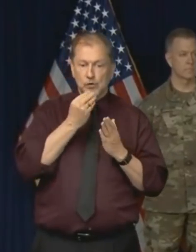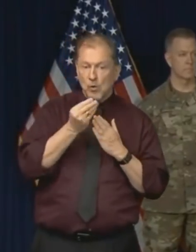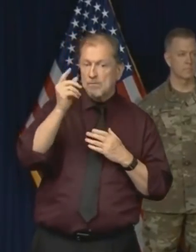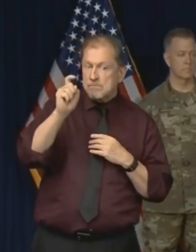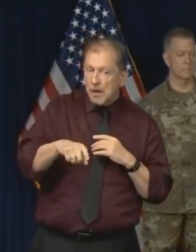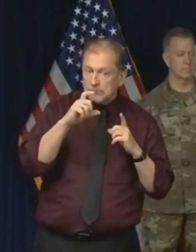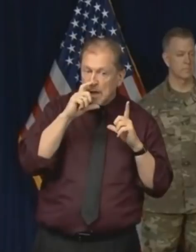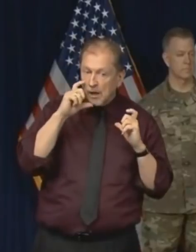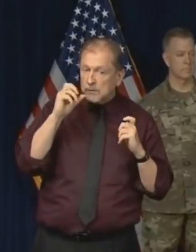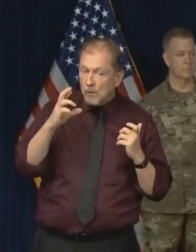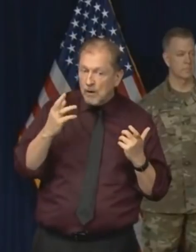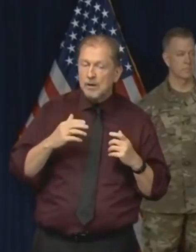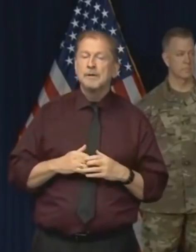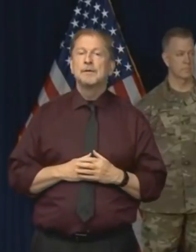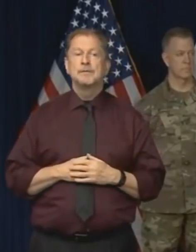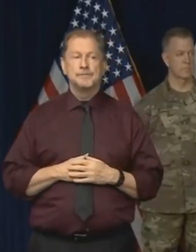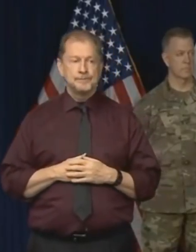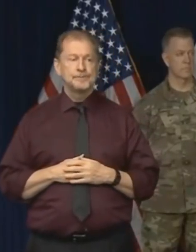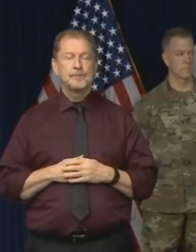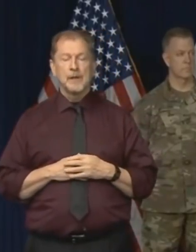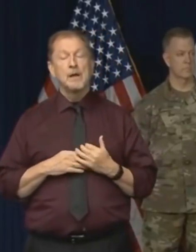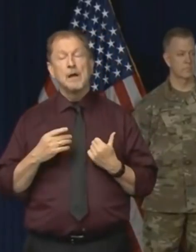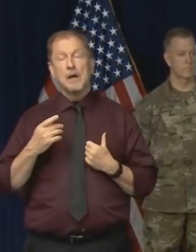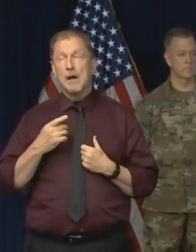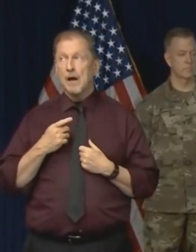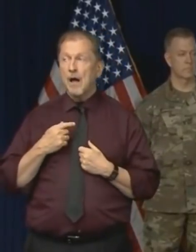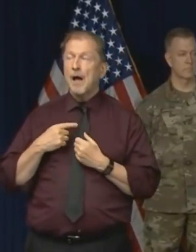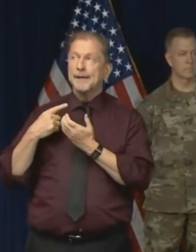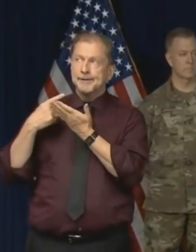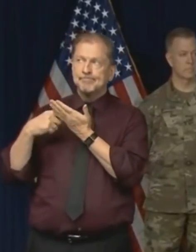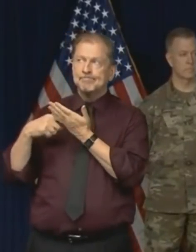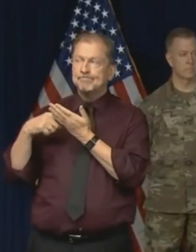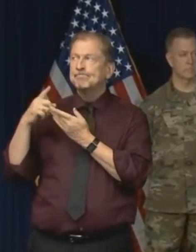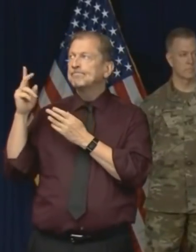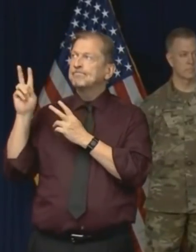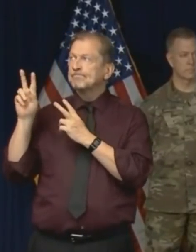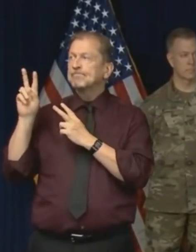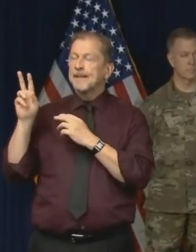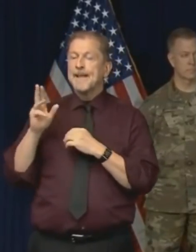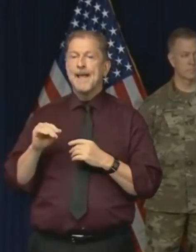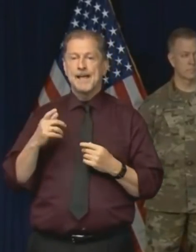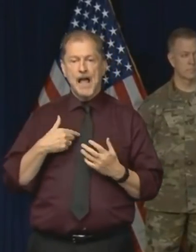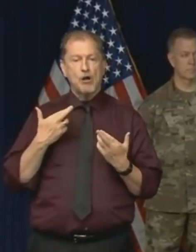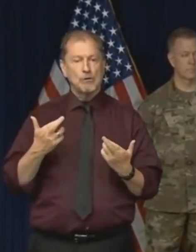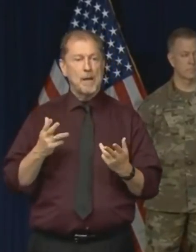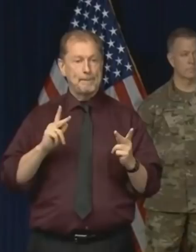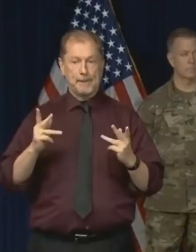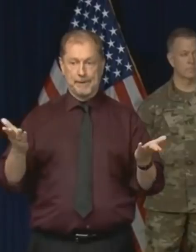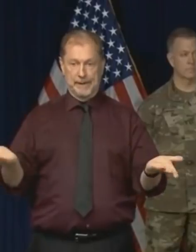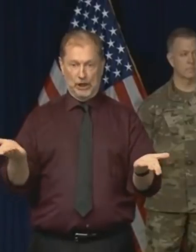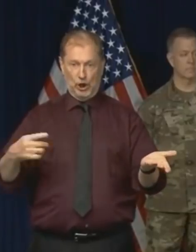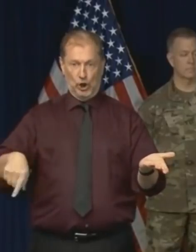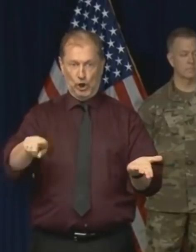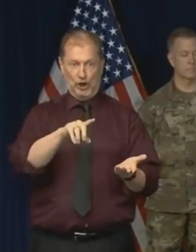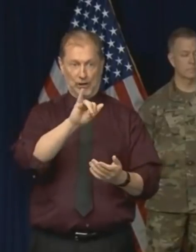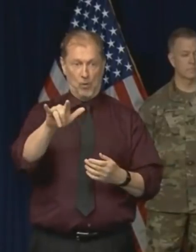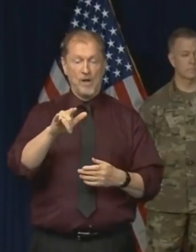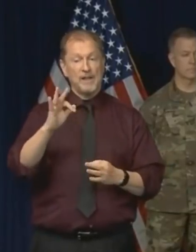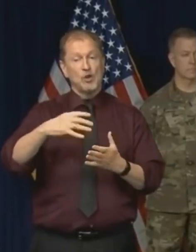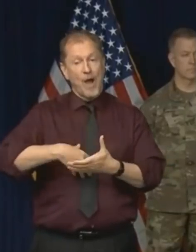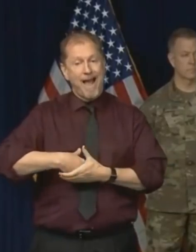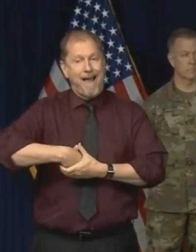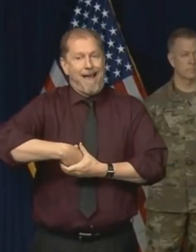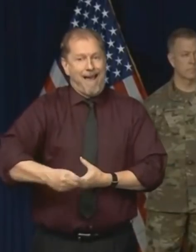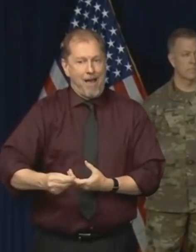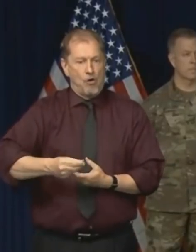I am. First of all, have given a lot of consideration and I have spoken about that here and indeed recommended to people that they wear masks when they're out in public or them,